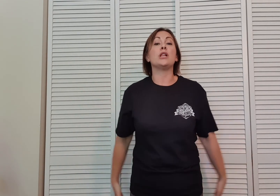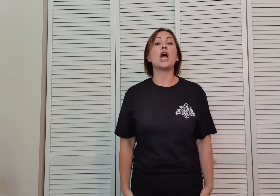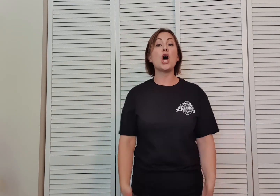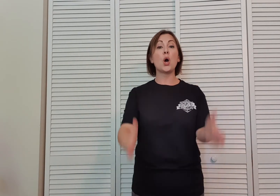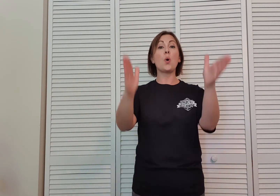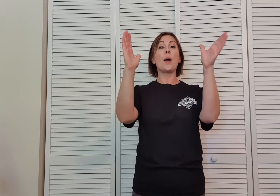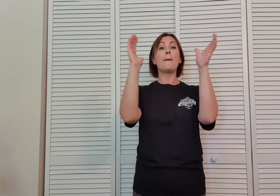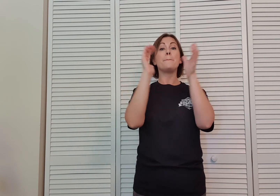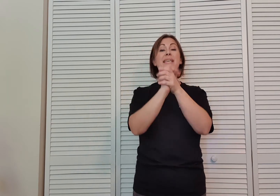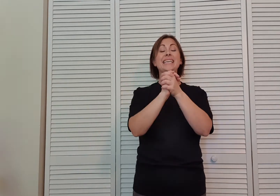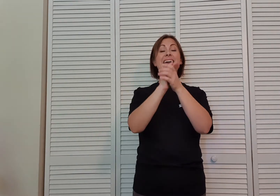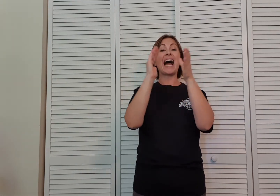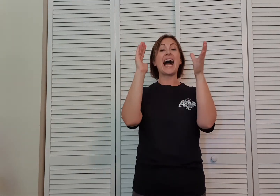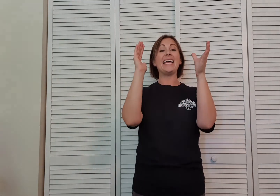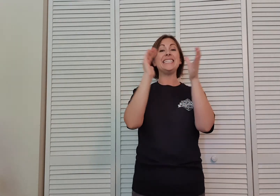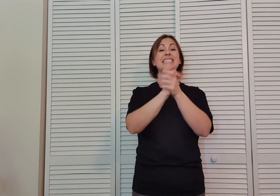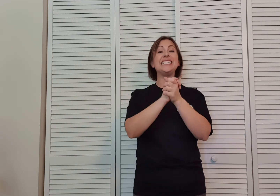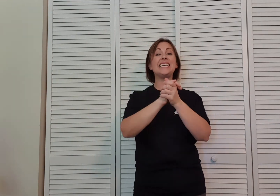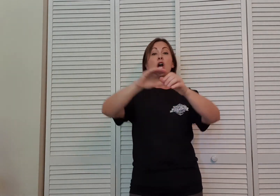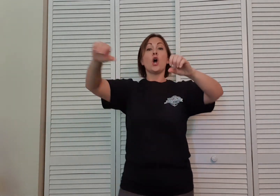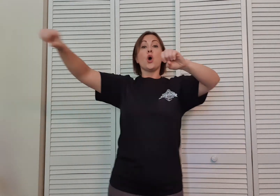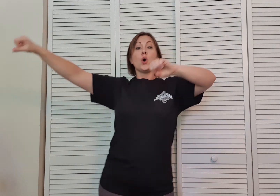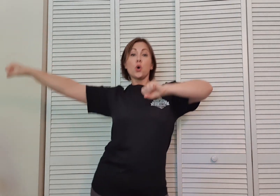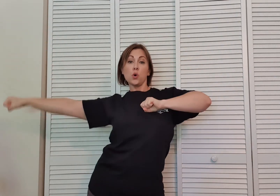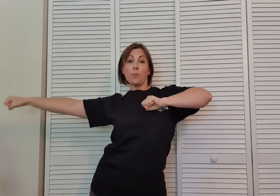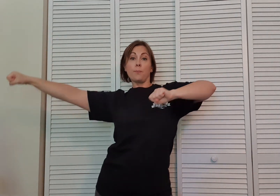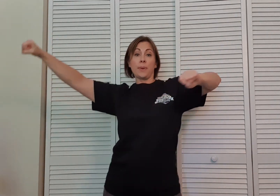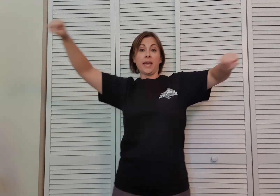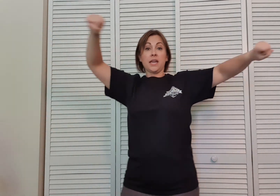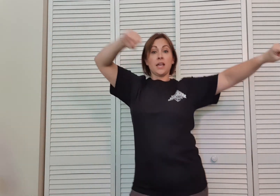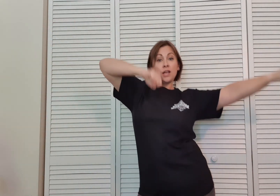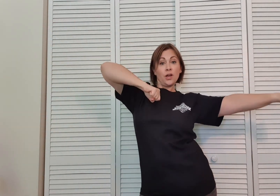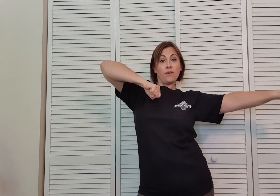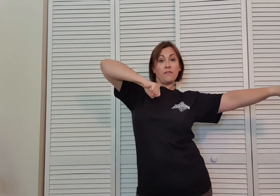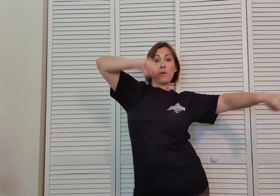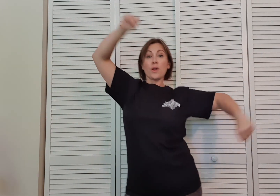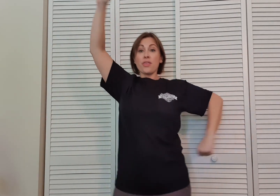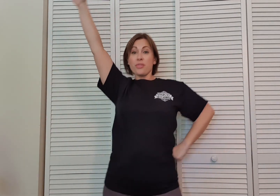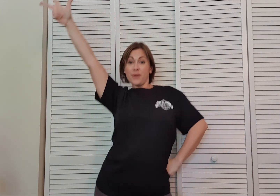O P I T. Hoop it. For three.